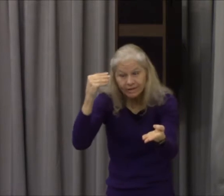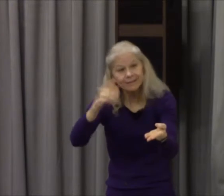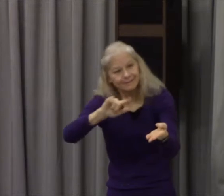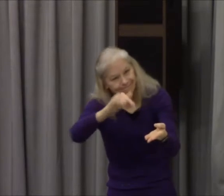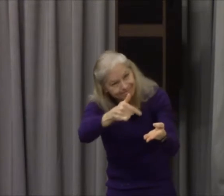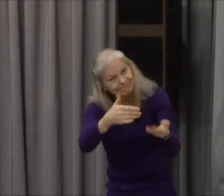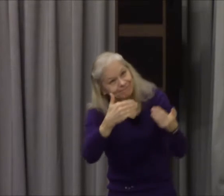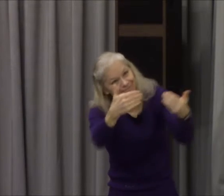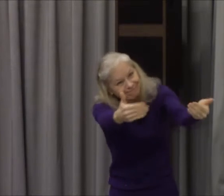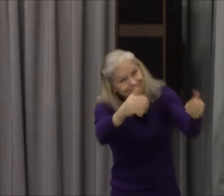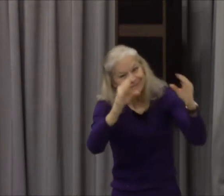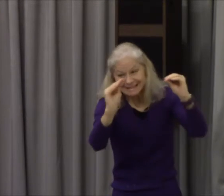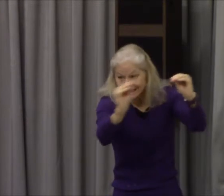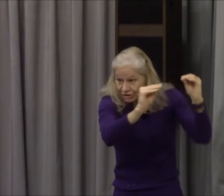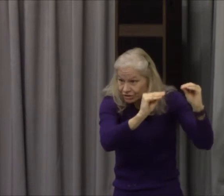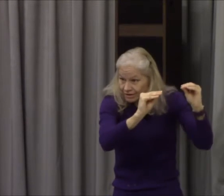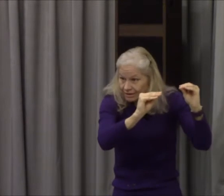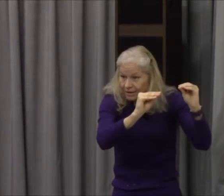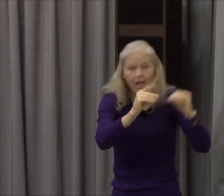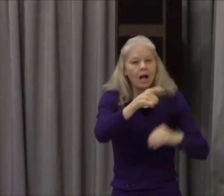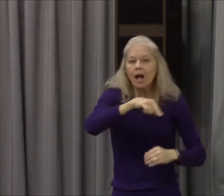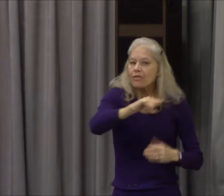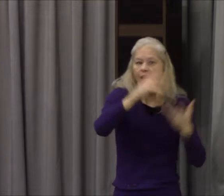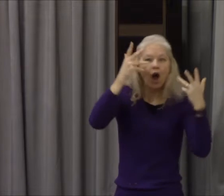heard thou should have no other gods before me